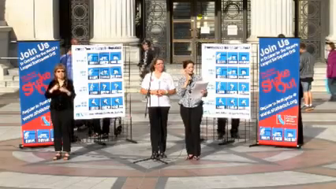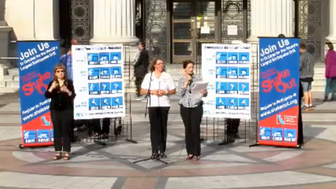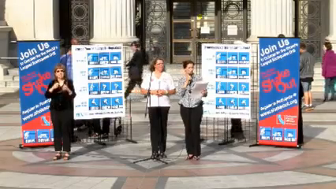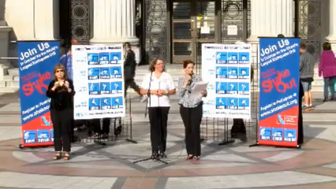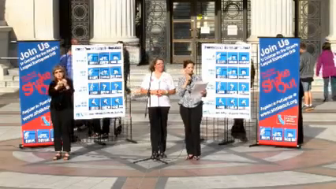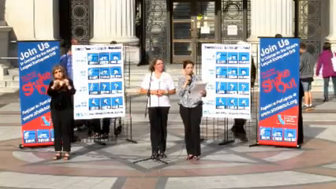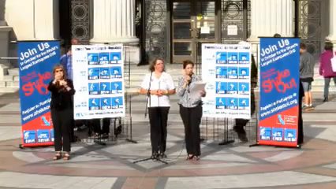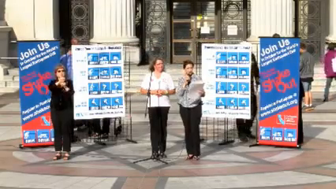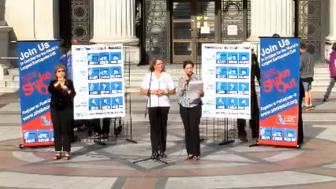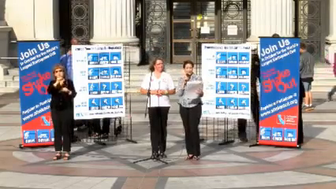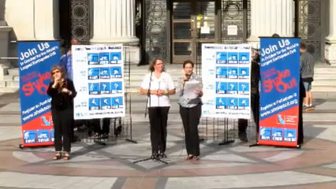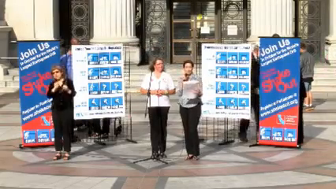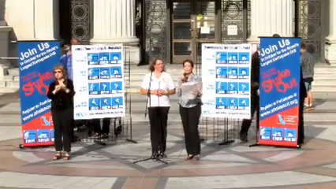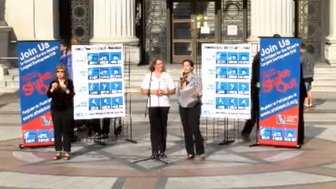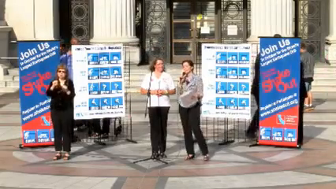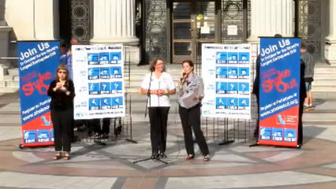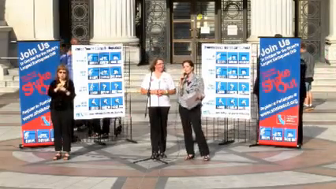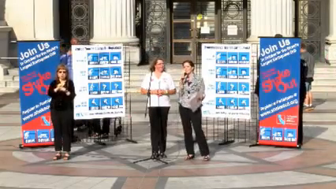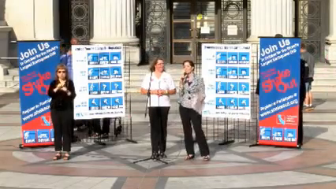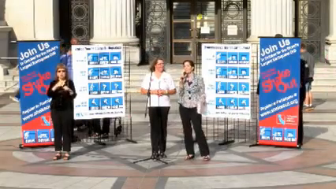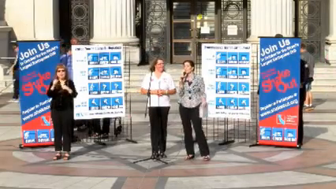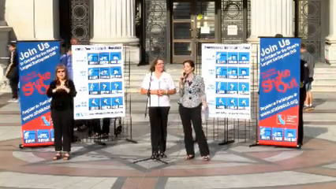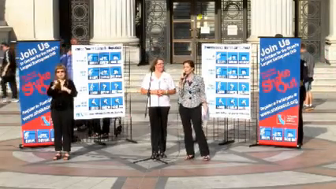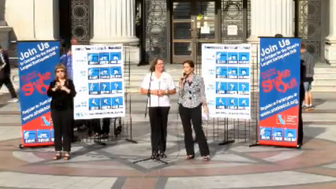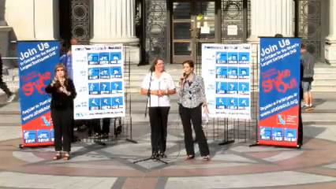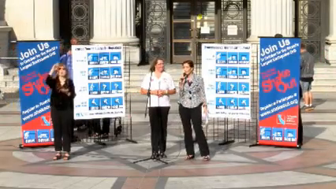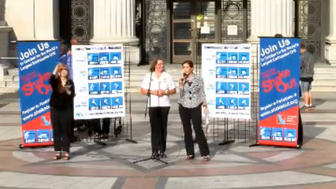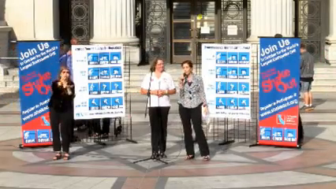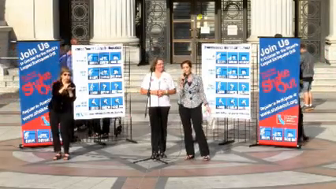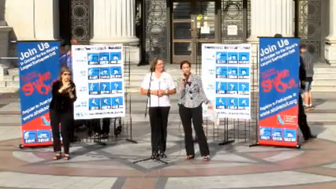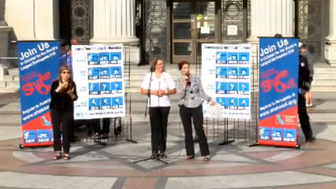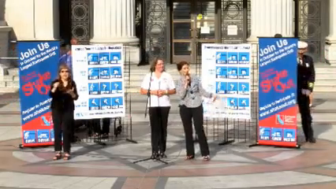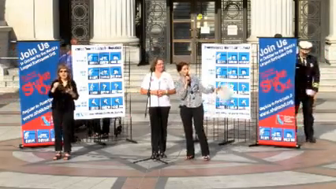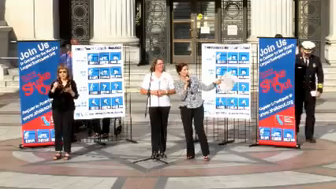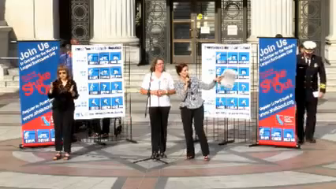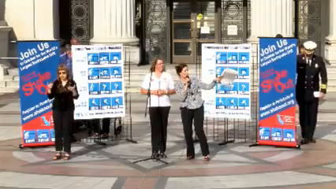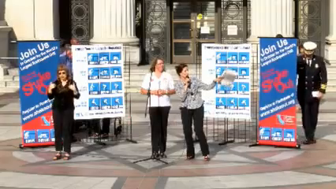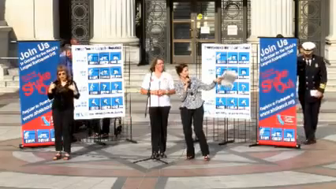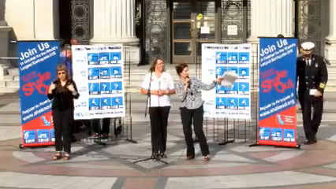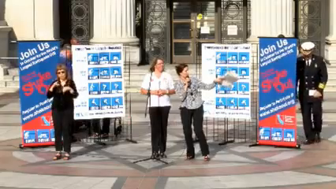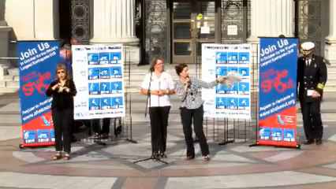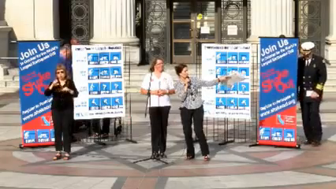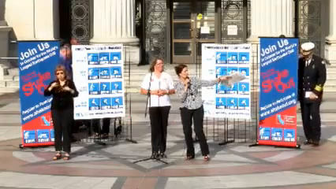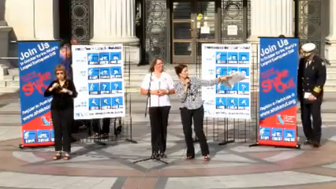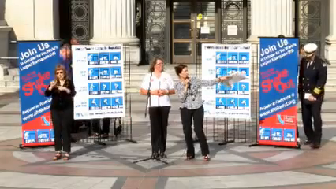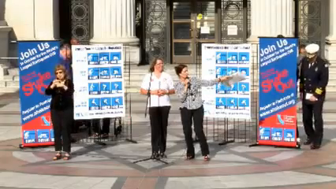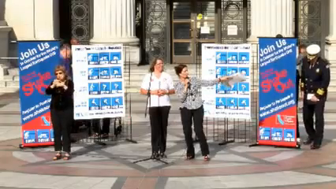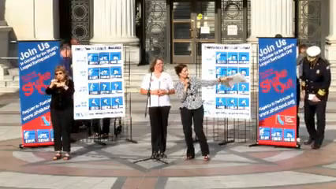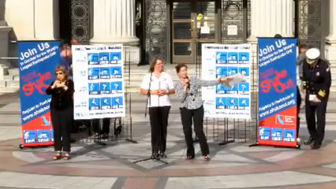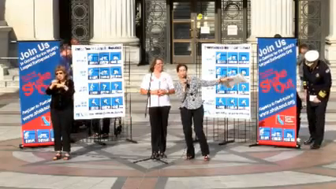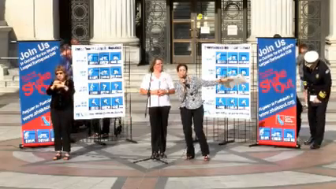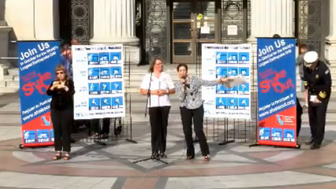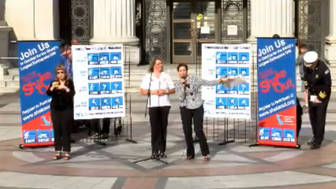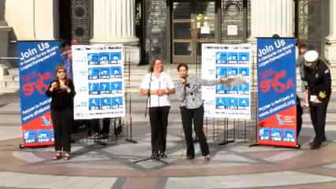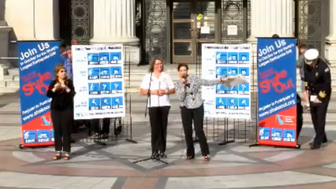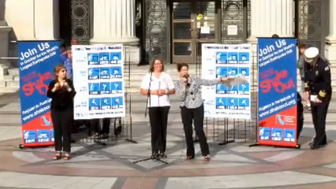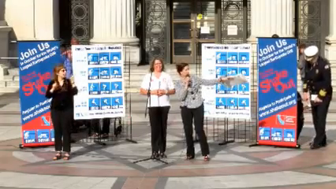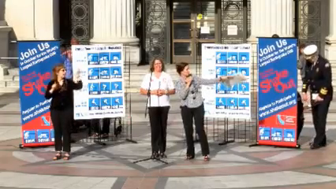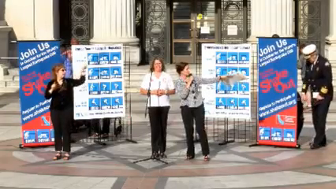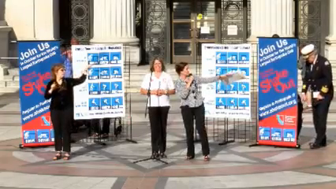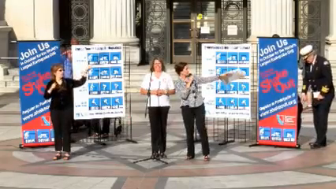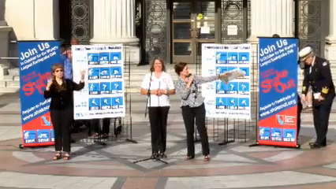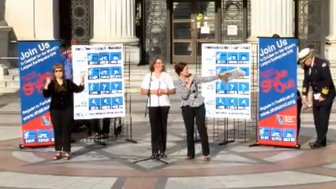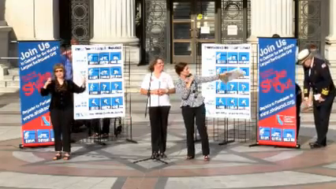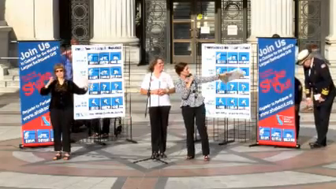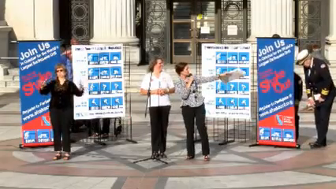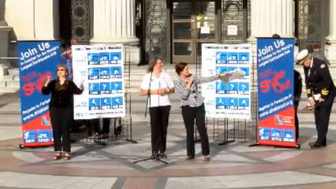and non-structural hazards and participating in earthquake drills like the one, the big shaking machine. Are you guys all going to get over